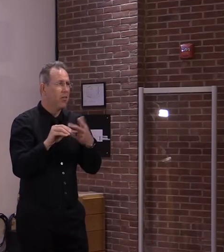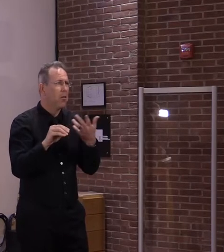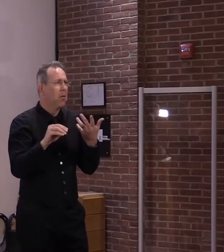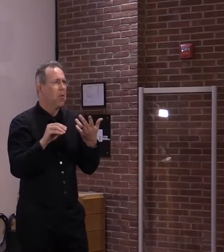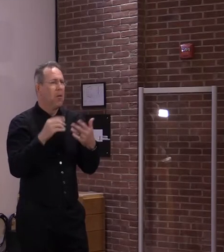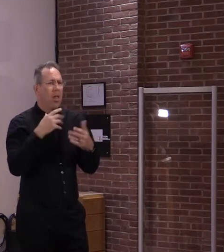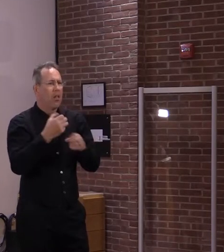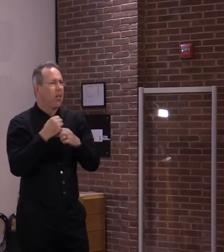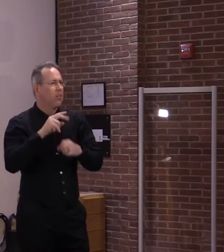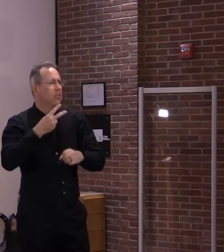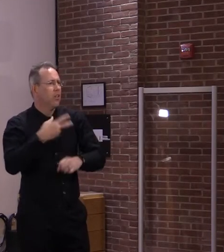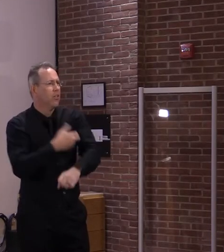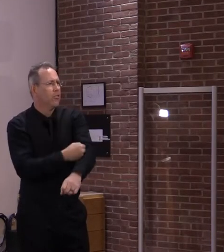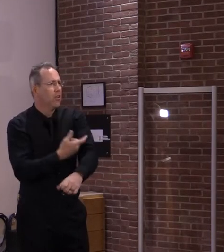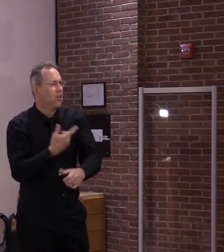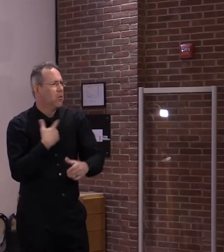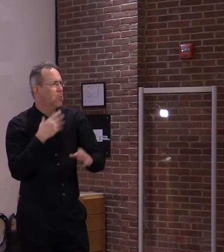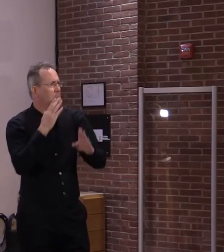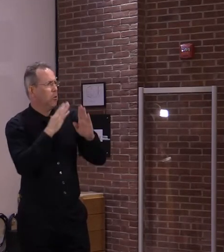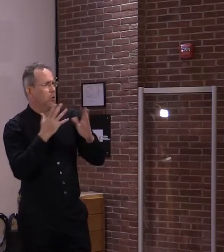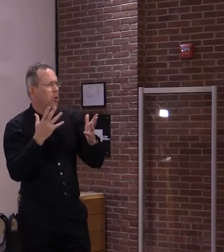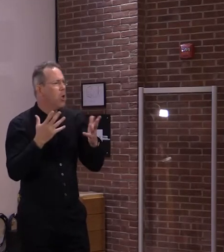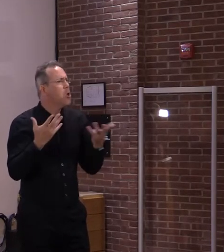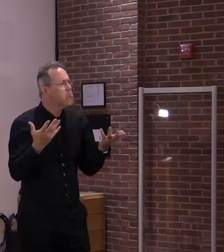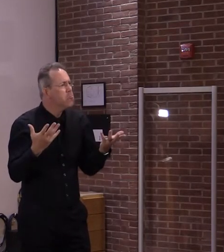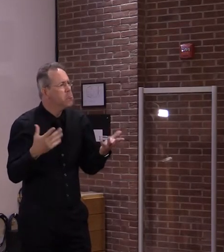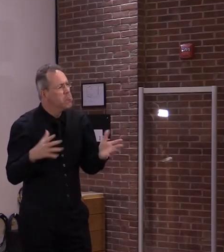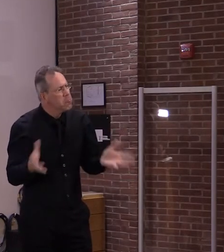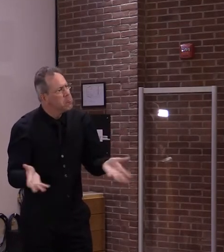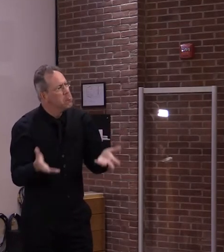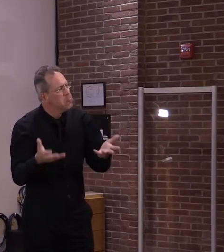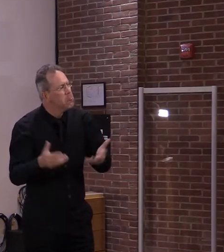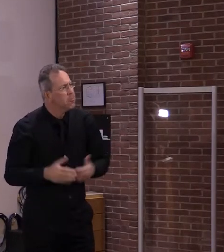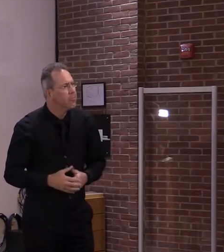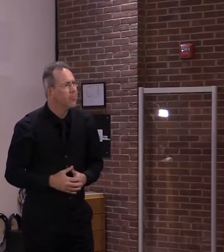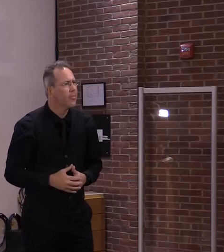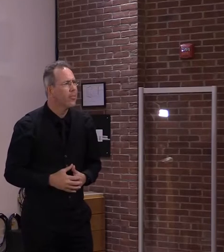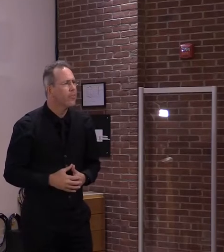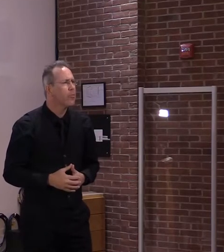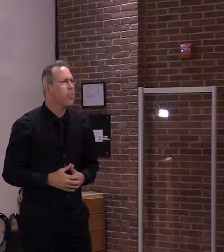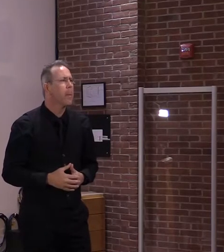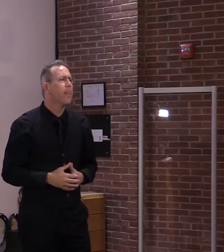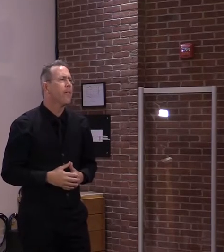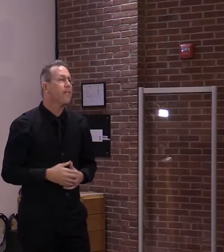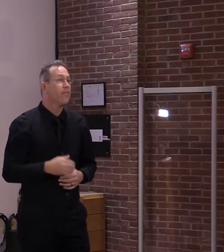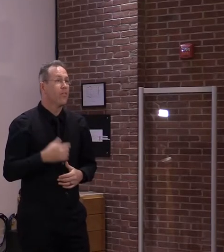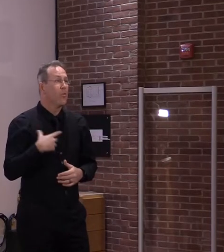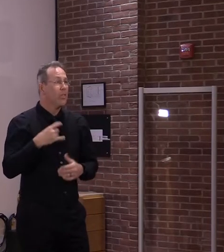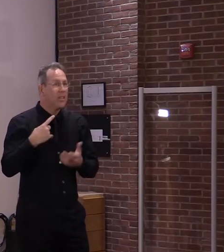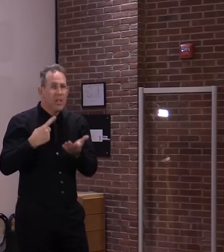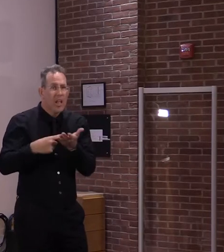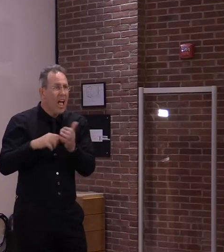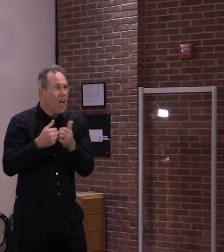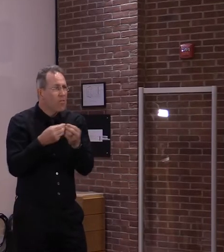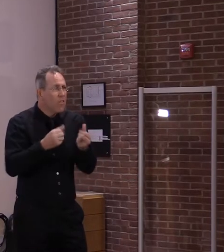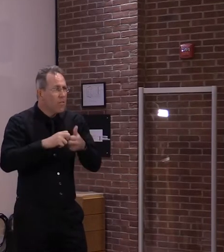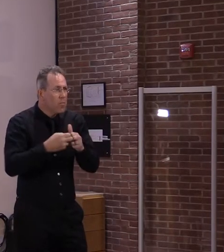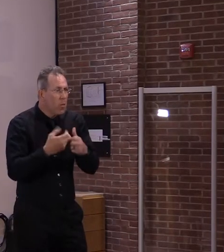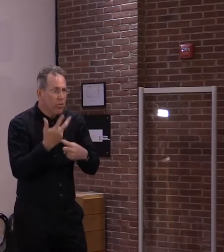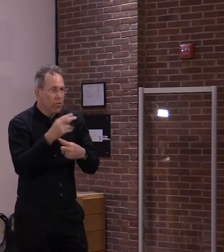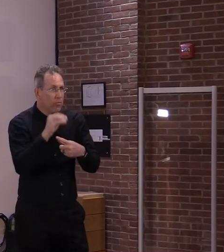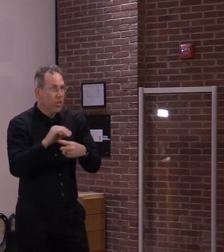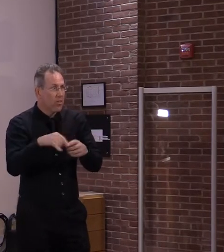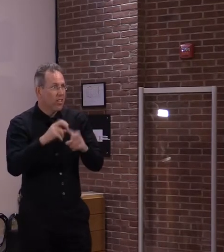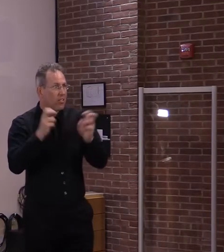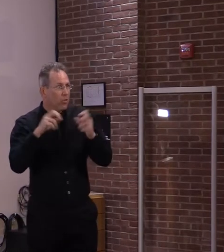vaccinated as possible, knowing that even these 3% are protected to some degree. So we have to keep that in